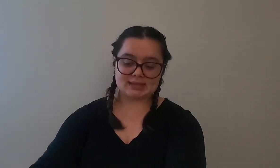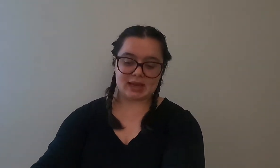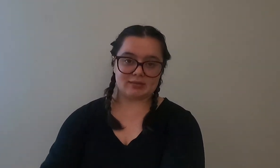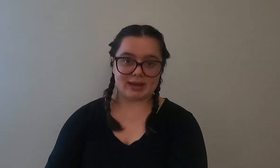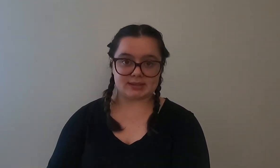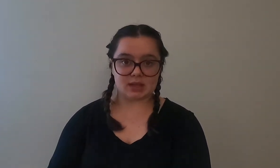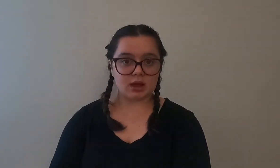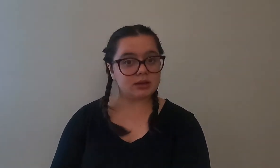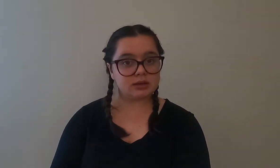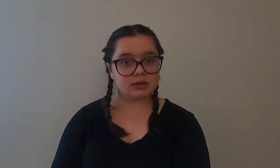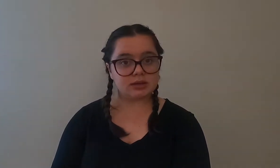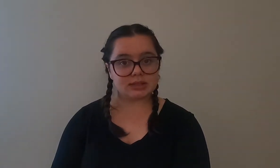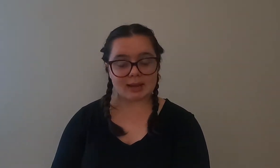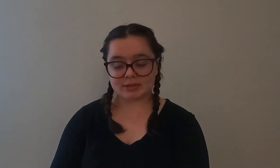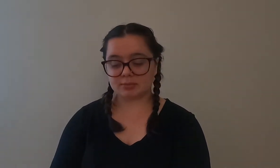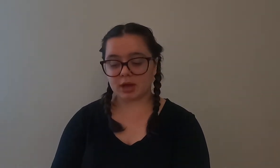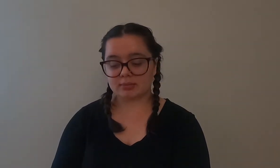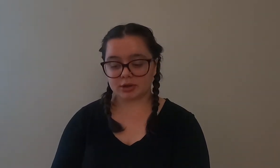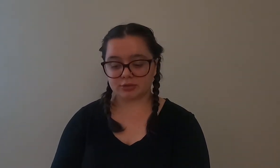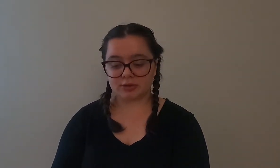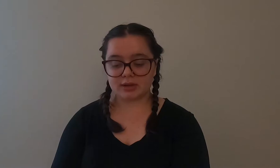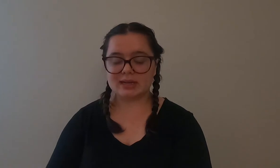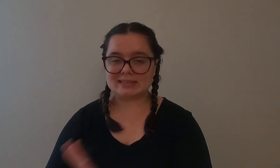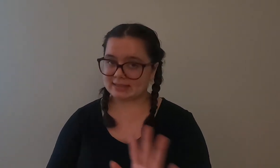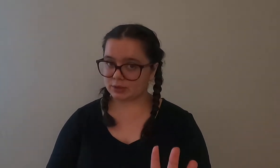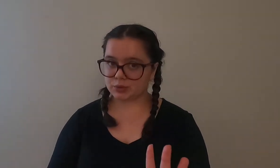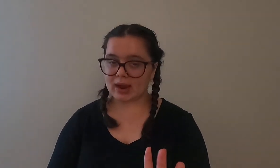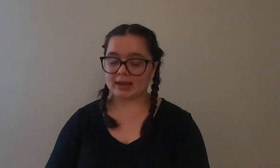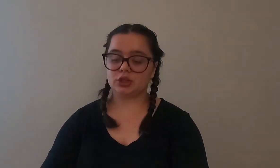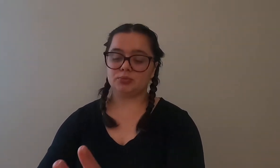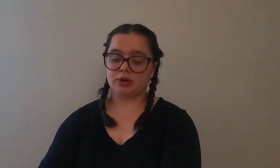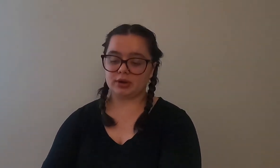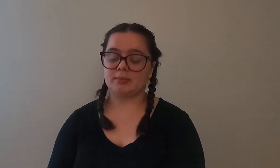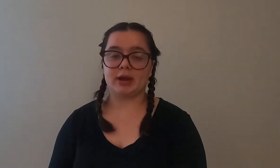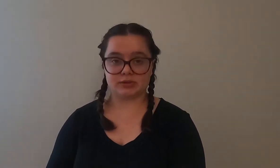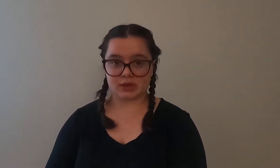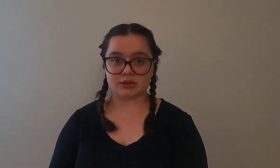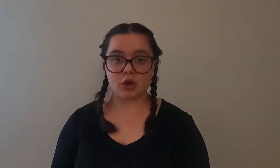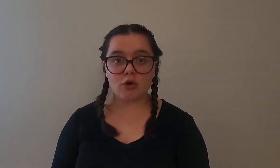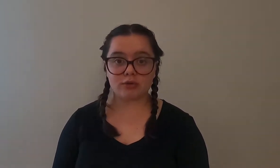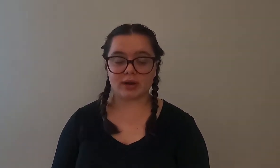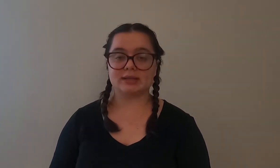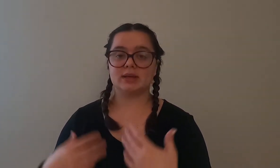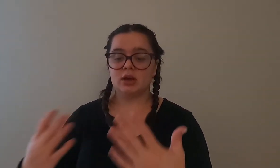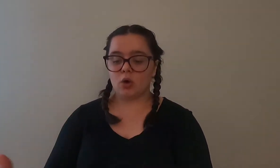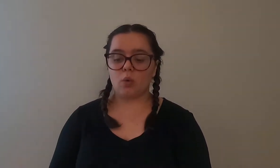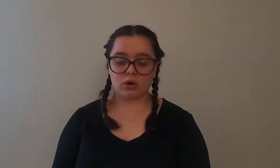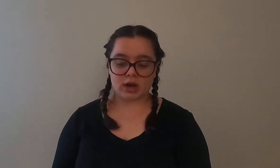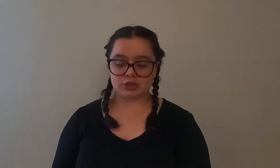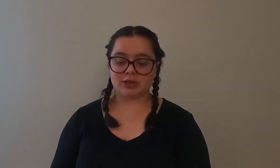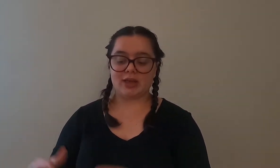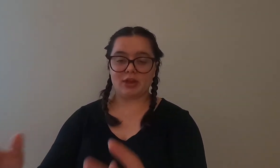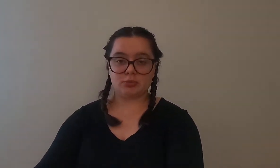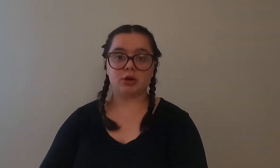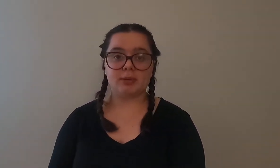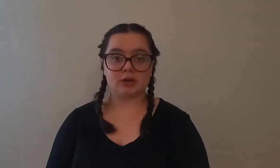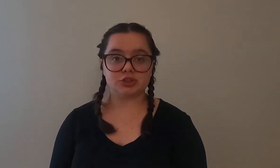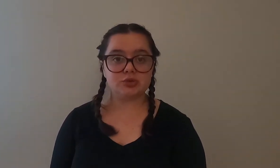has kind of like a sock type at the bottom on your foot still dry you put a pair of socks over it or under it and then you put a pair of shoes